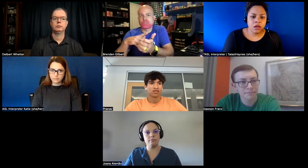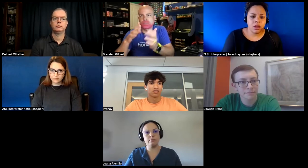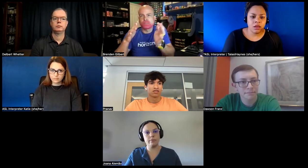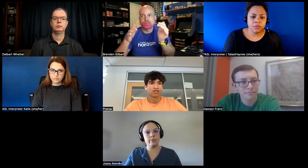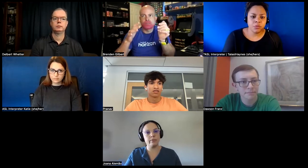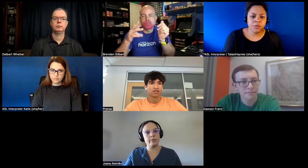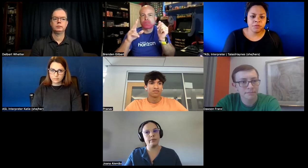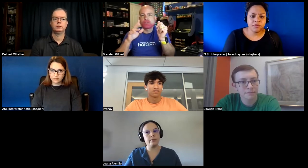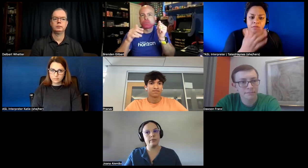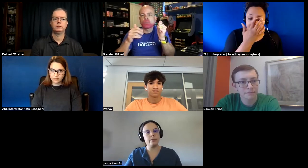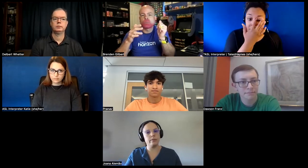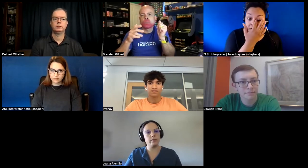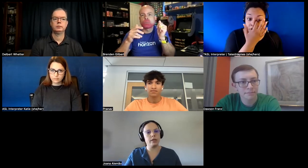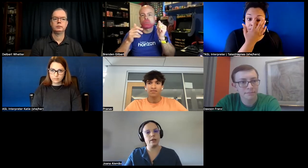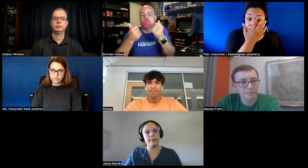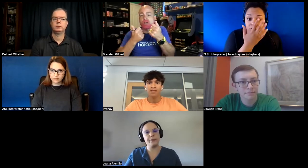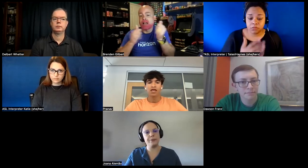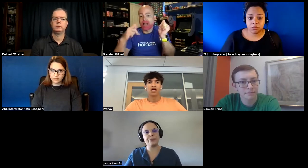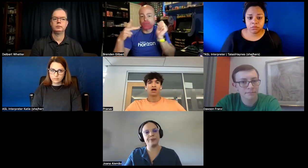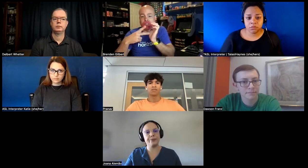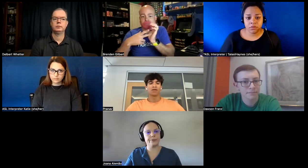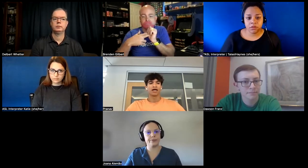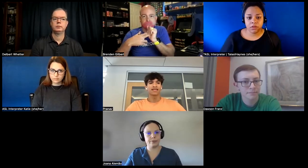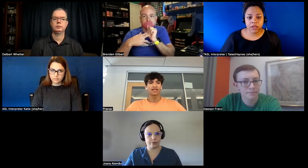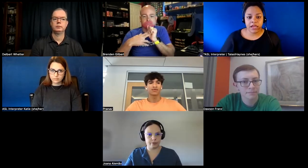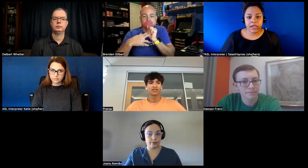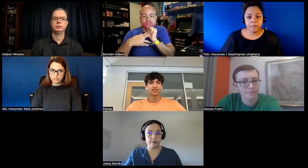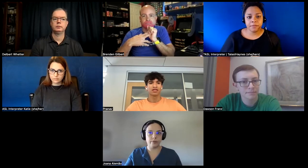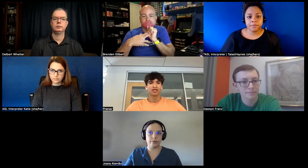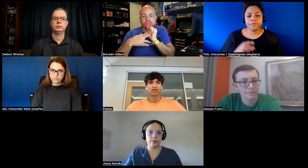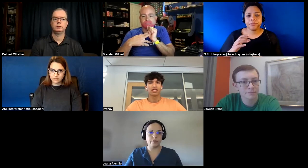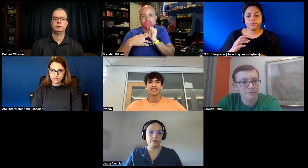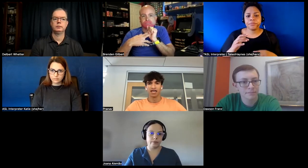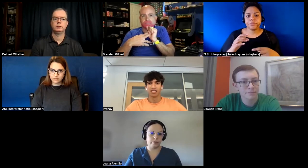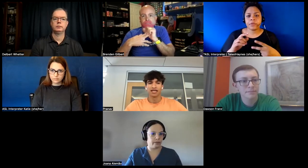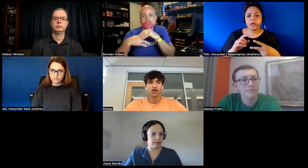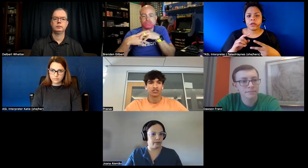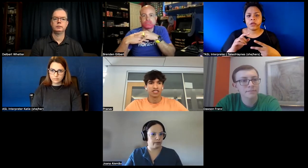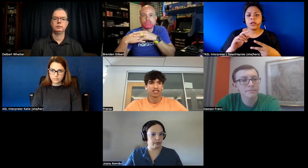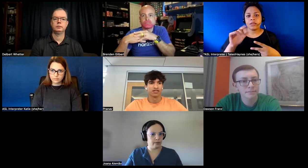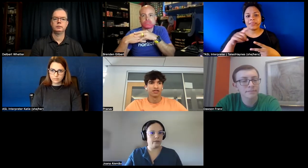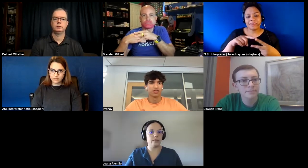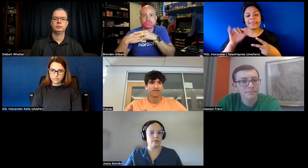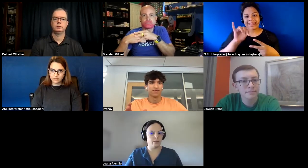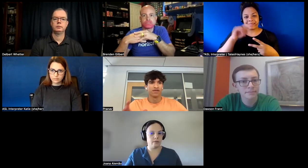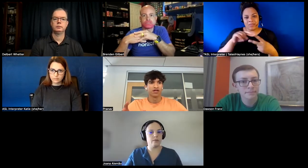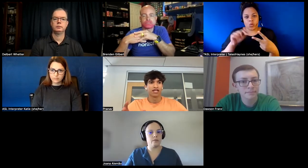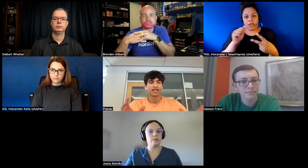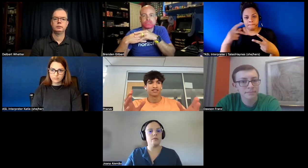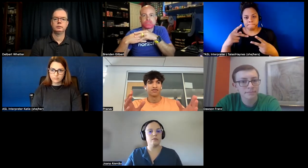um what do you mean like players um i think like any app yeah like they understand like v like as a